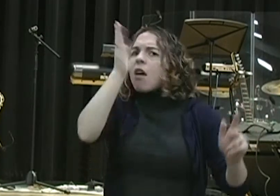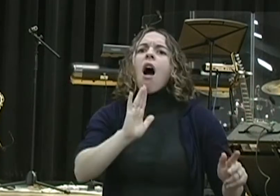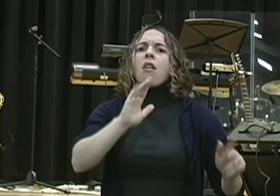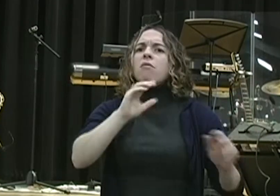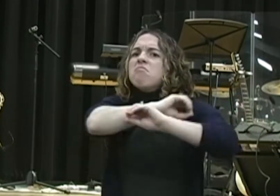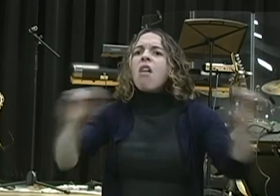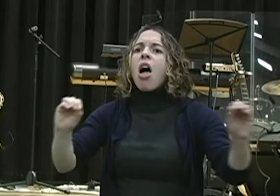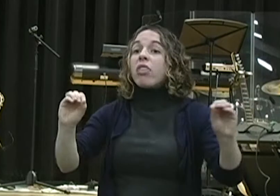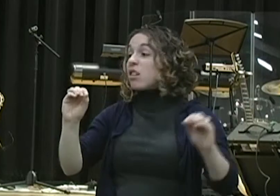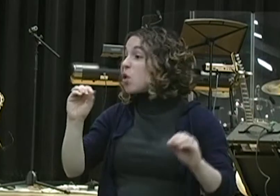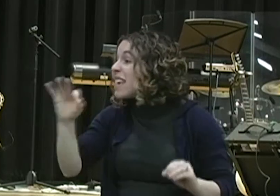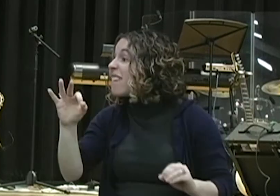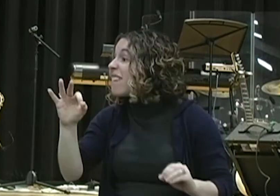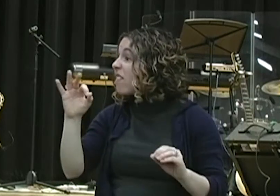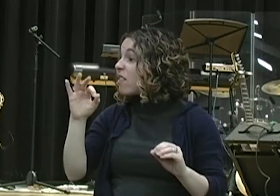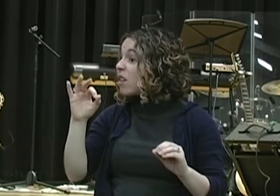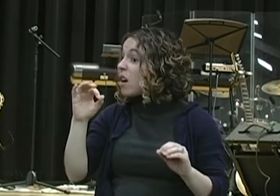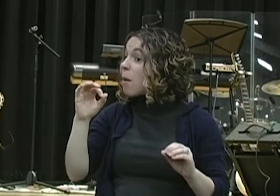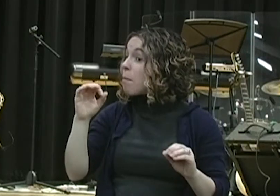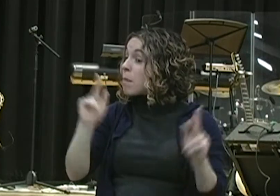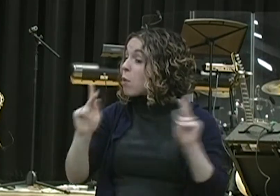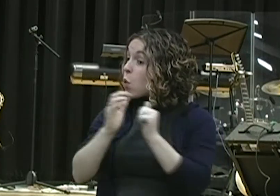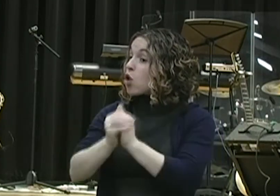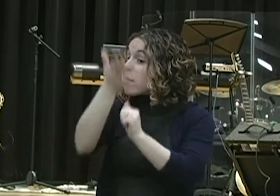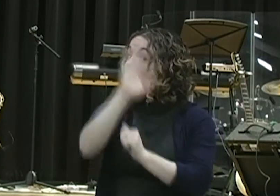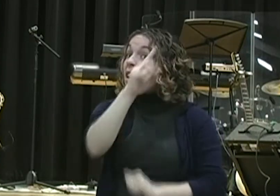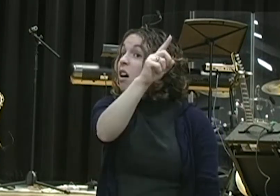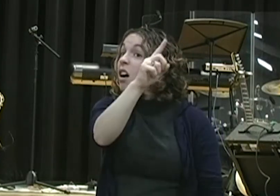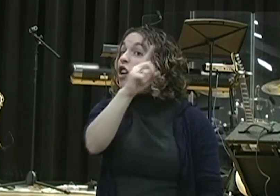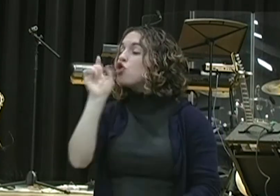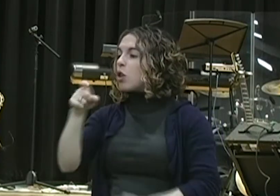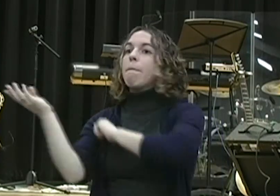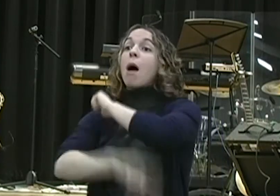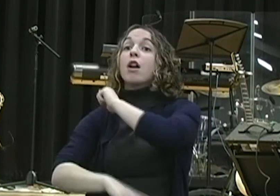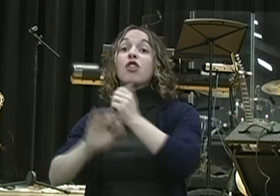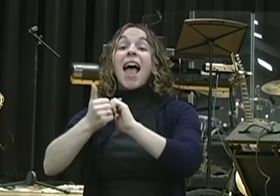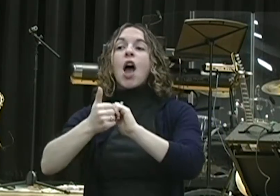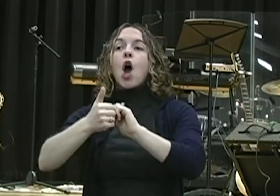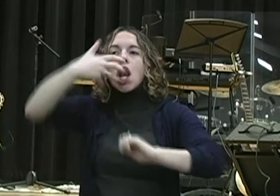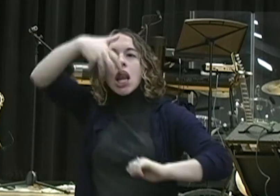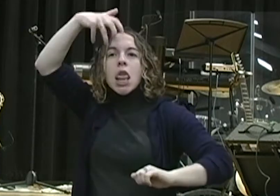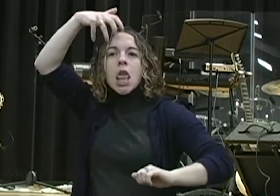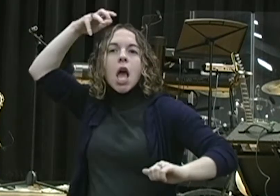And so they wrote that into the law of the law of Babylon, of the Medes and the Persians, which cannot